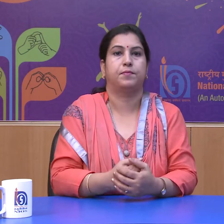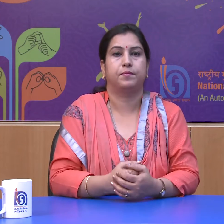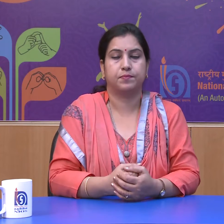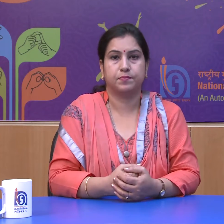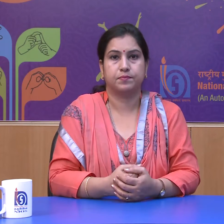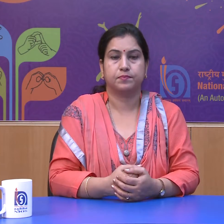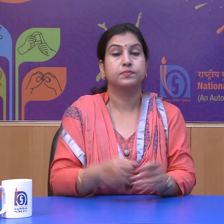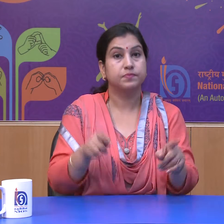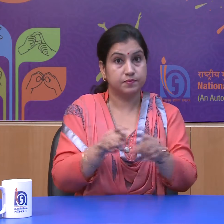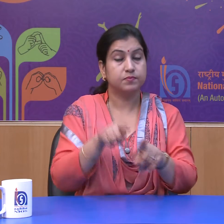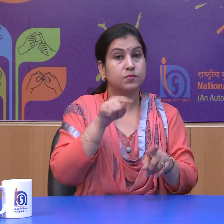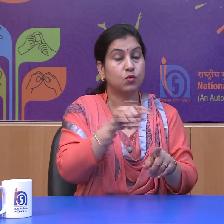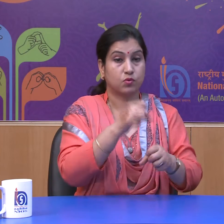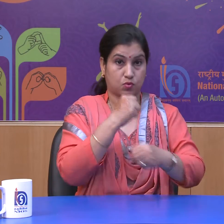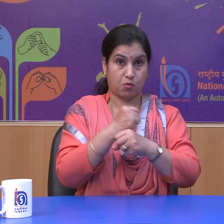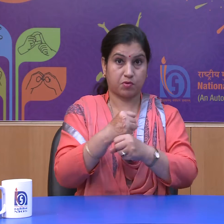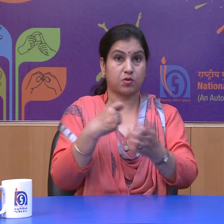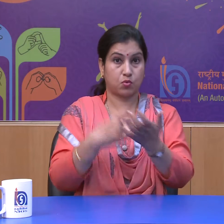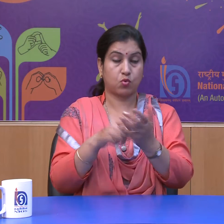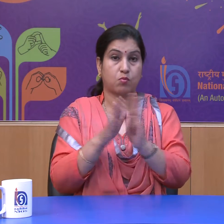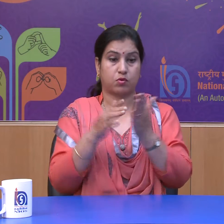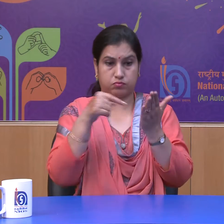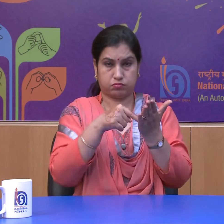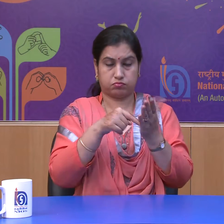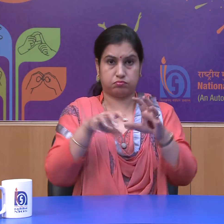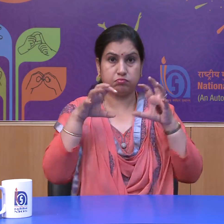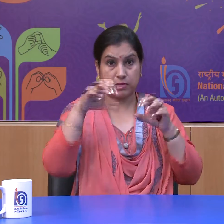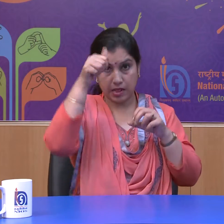According to the constitution, India is a secular state.